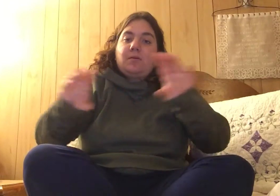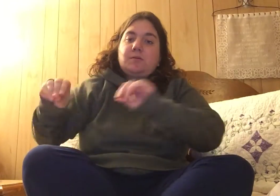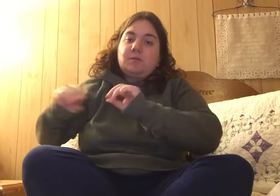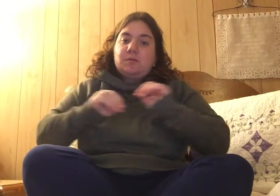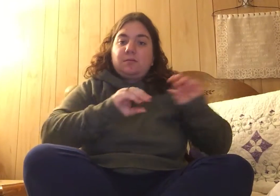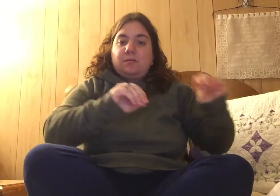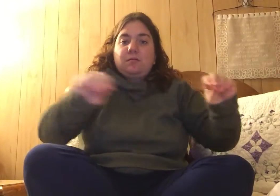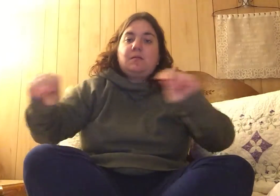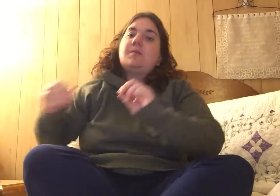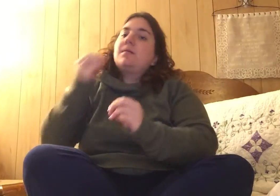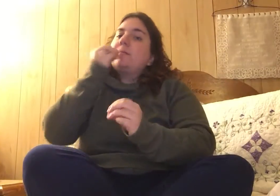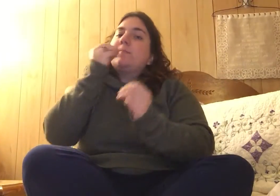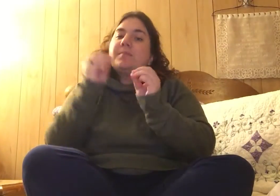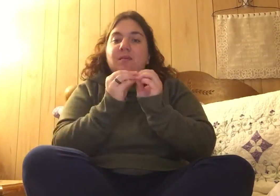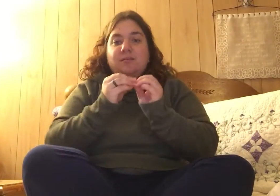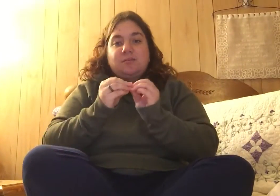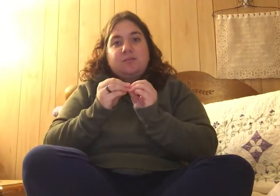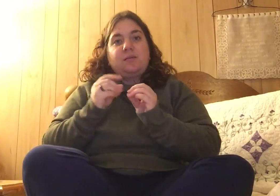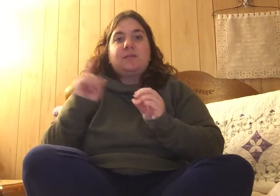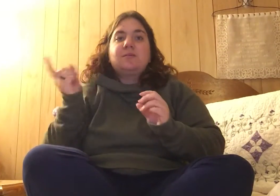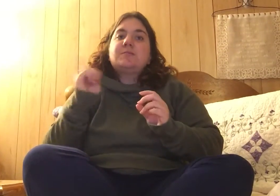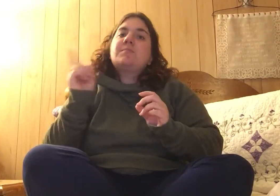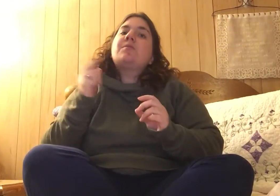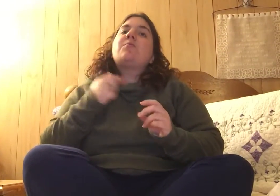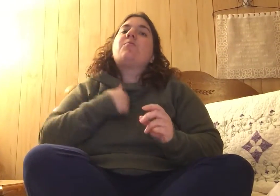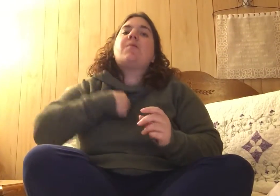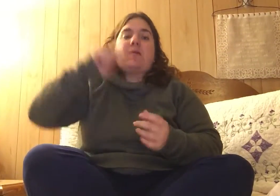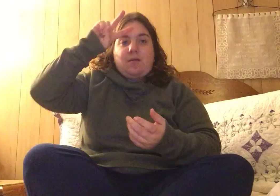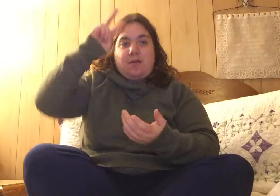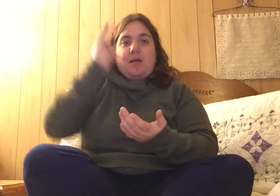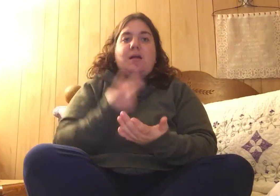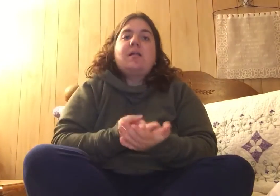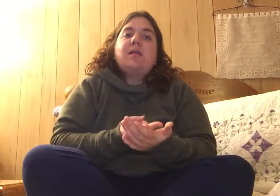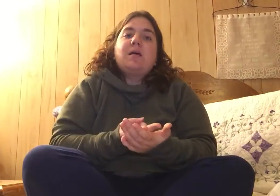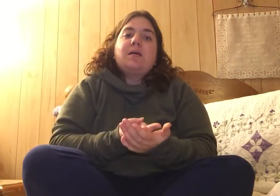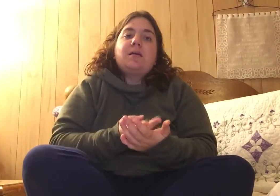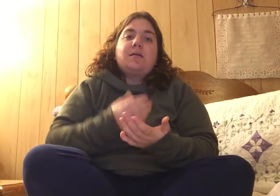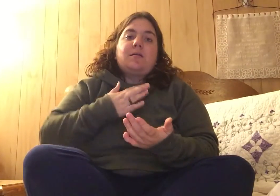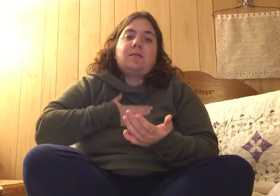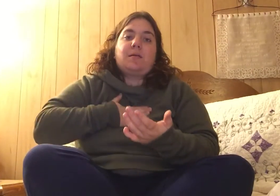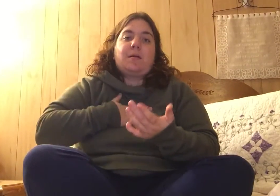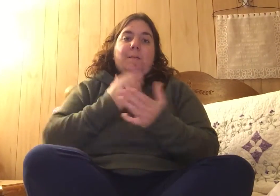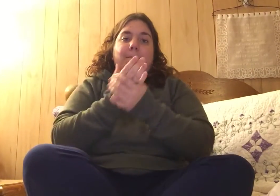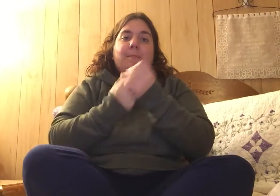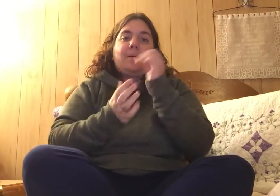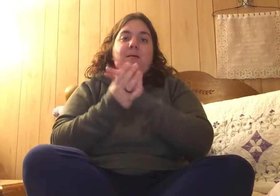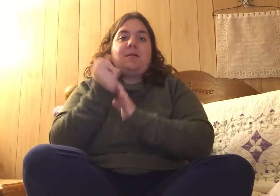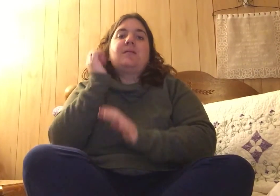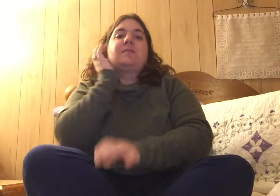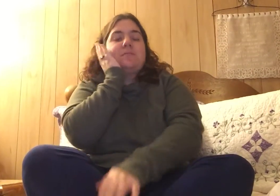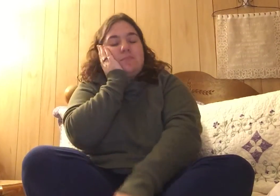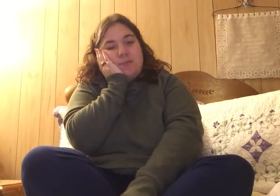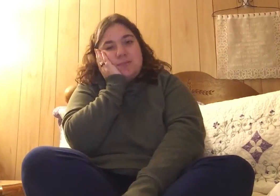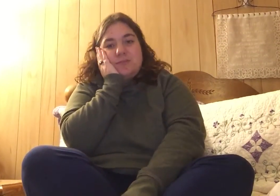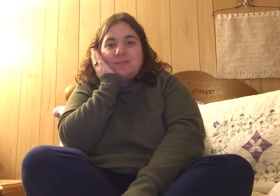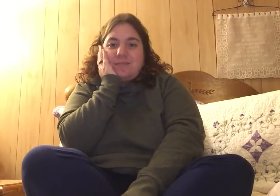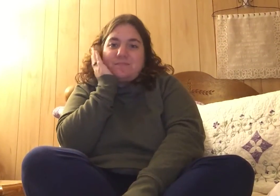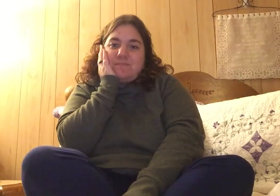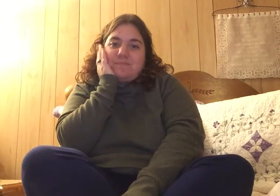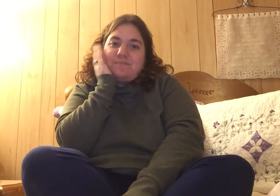motion. So kiss me where I lay down, my hands pressed to your